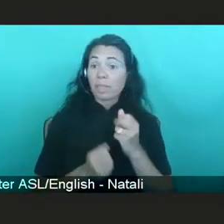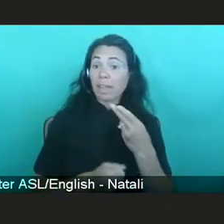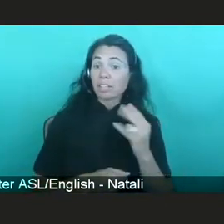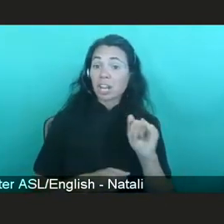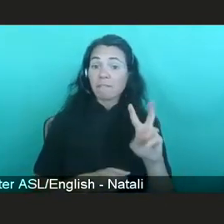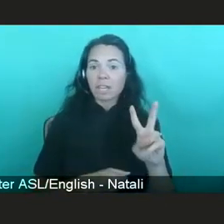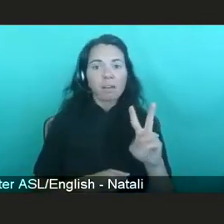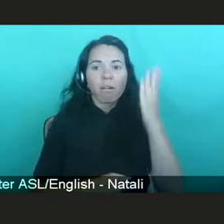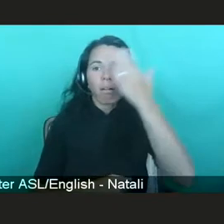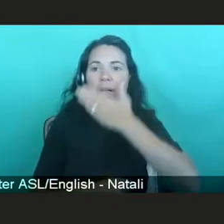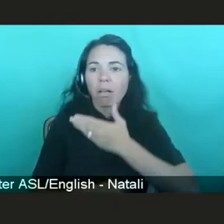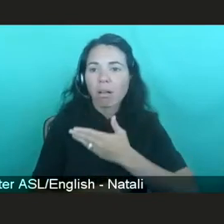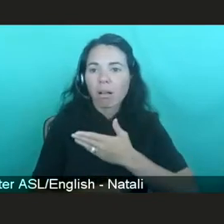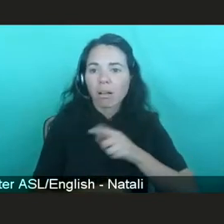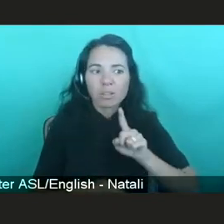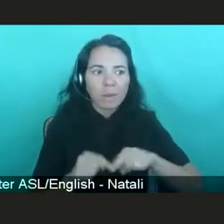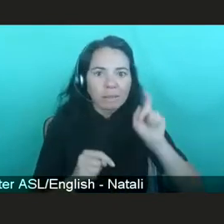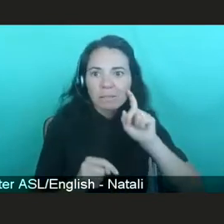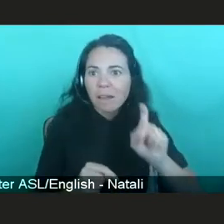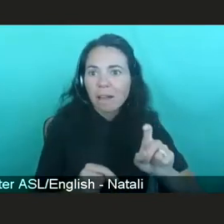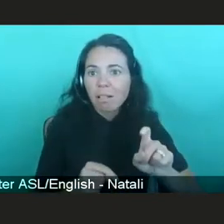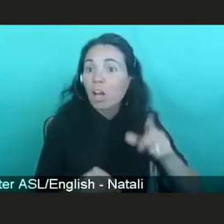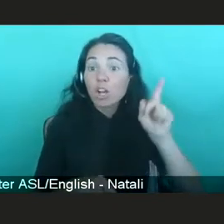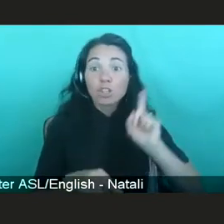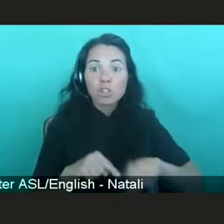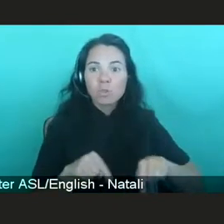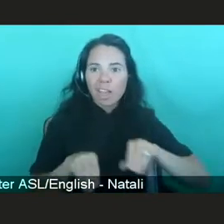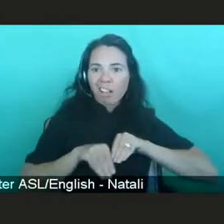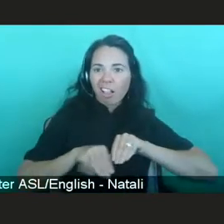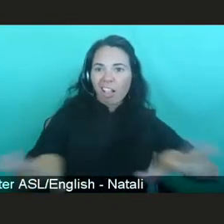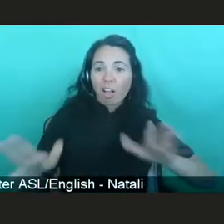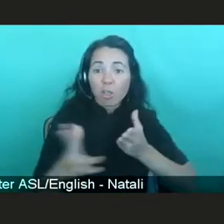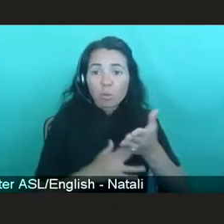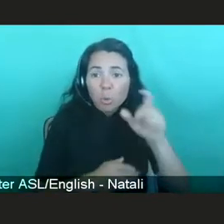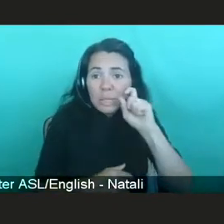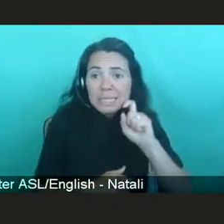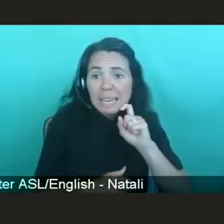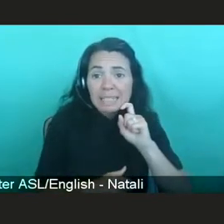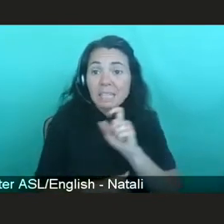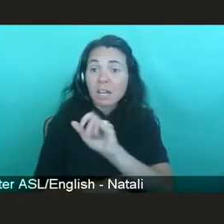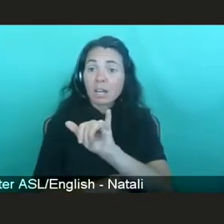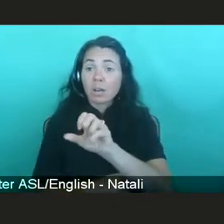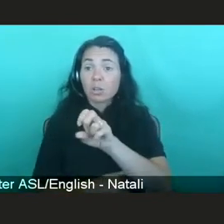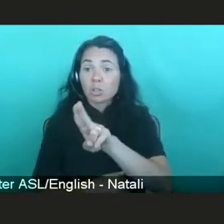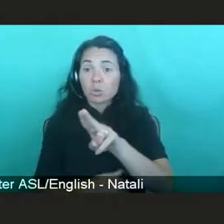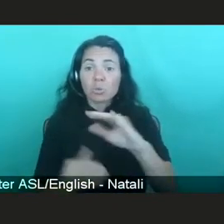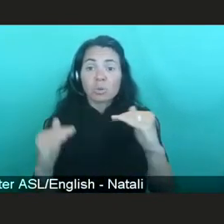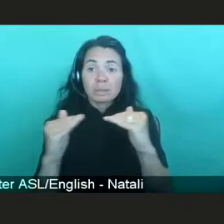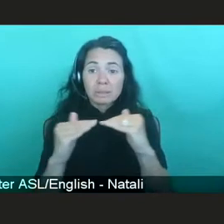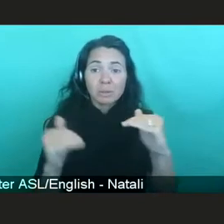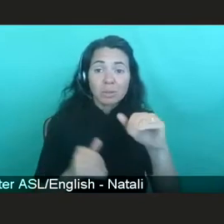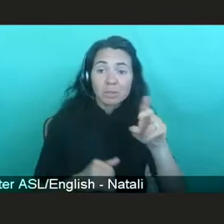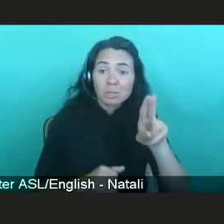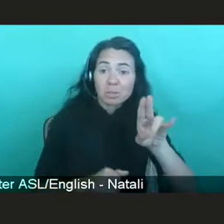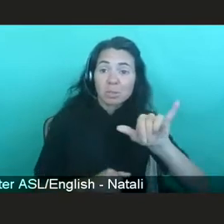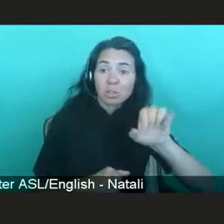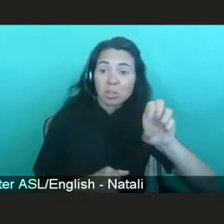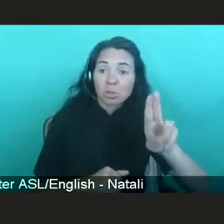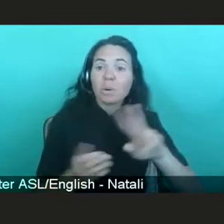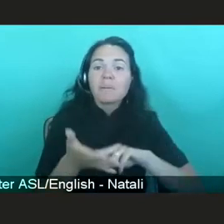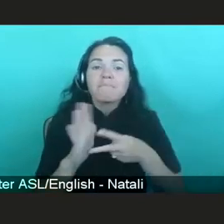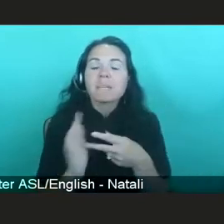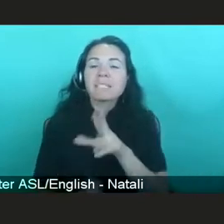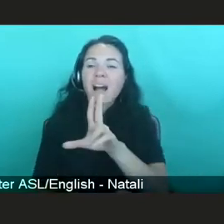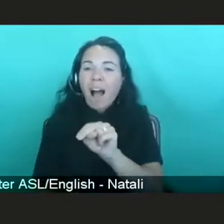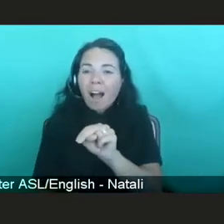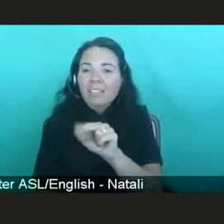to another person through sex. And they've named this phenomenon U equals U, which stands for undetectable equals untransmittable. Many